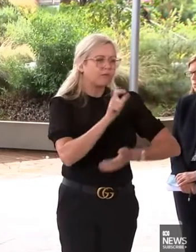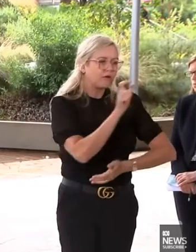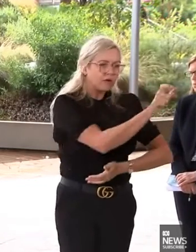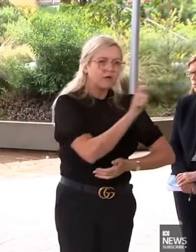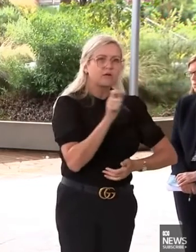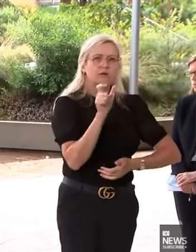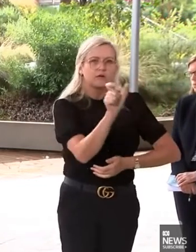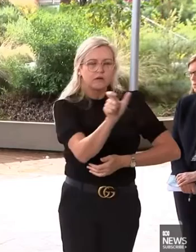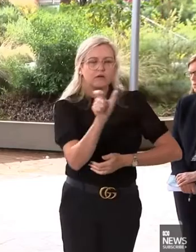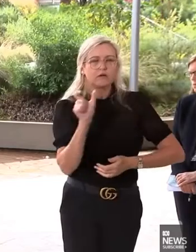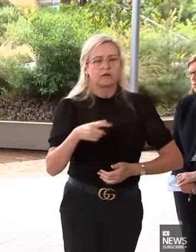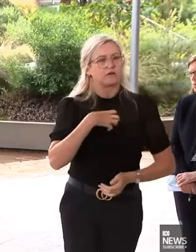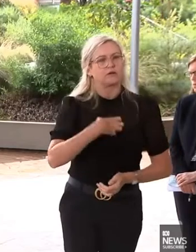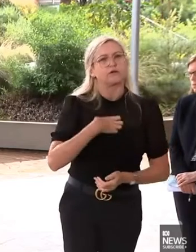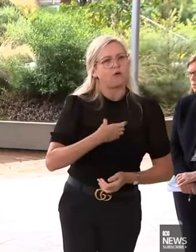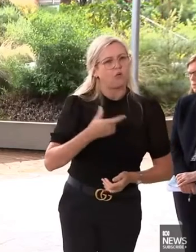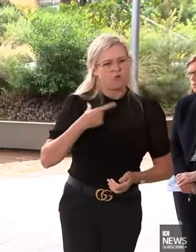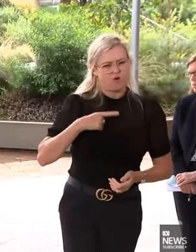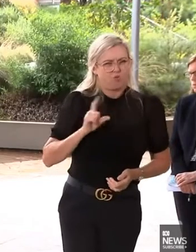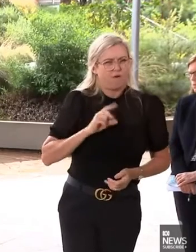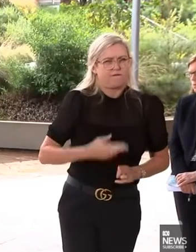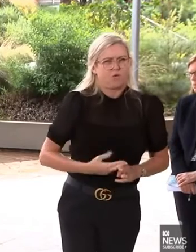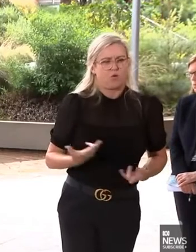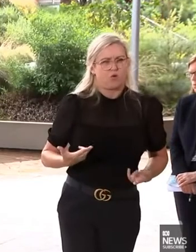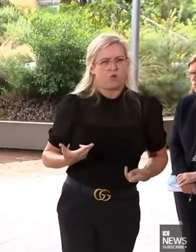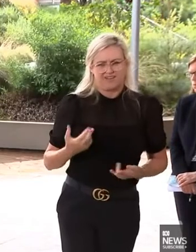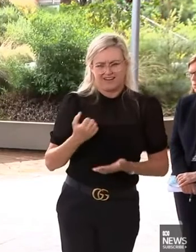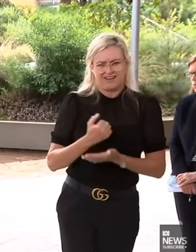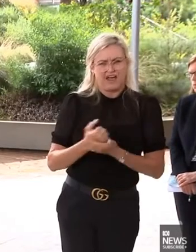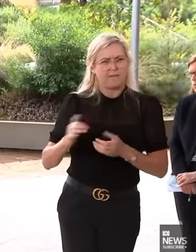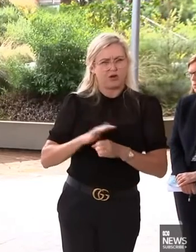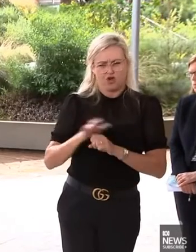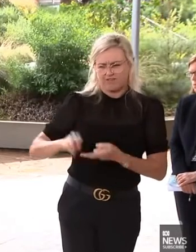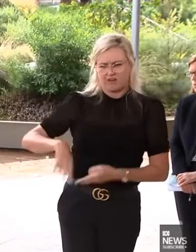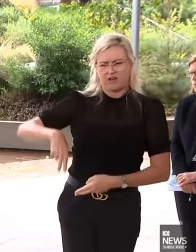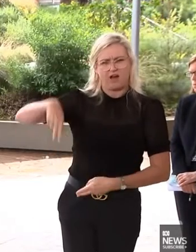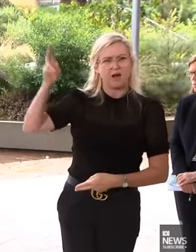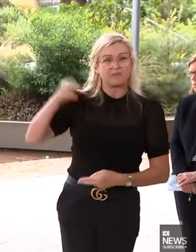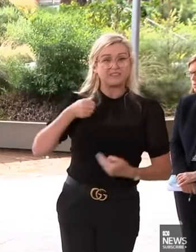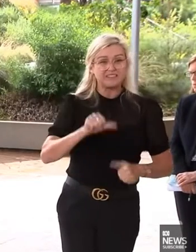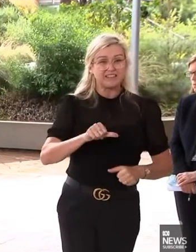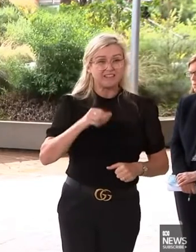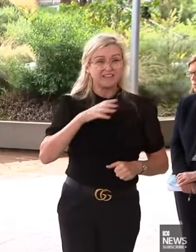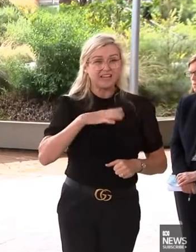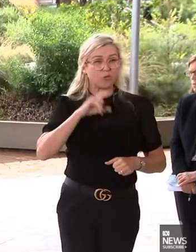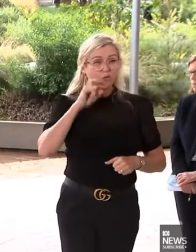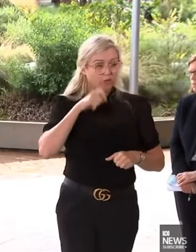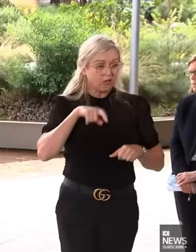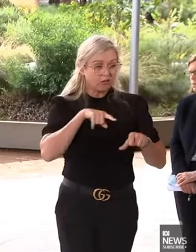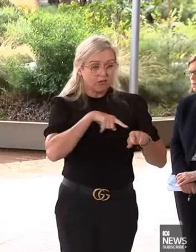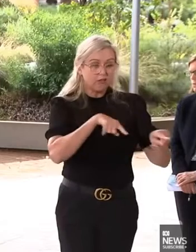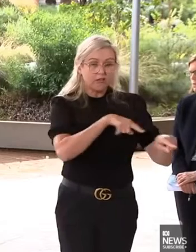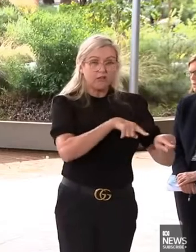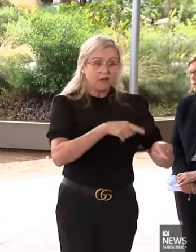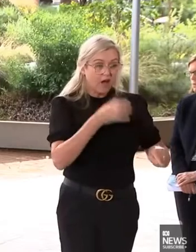when we're having 30,000 papers a day? Is that contact tracing to make this a report? Or could we move to just an agency?